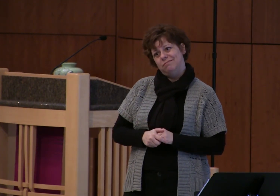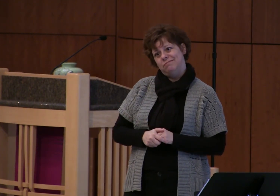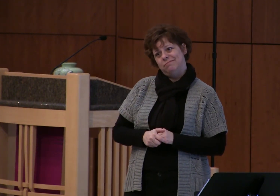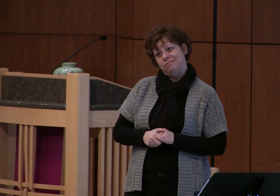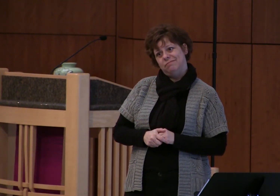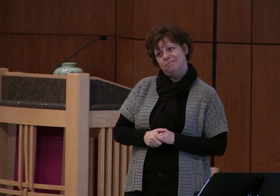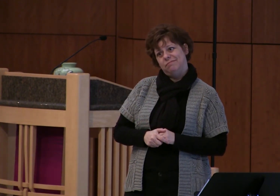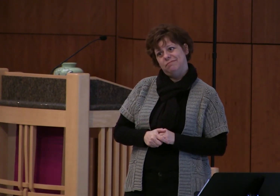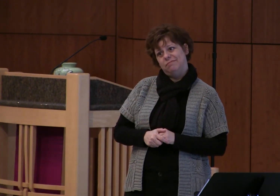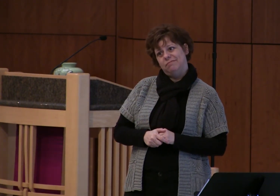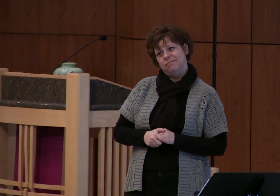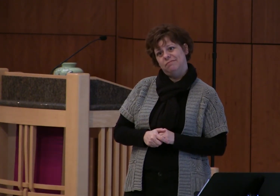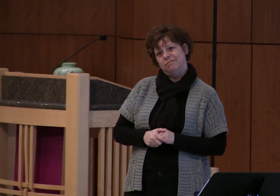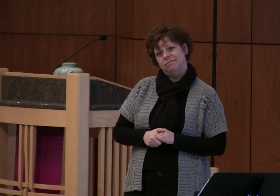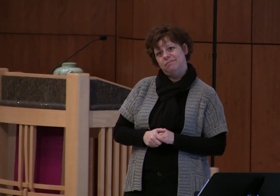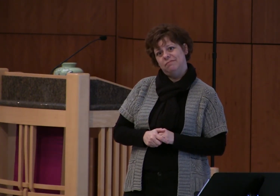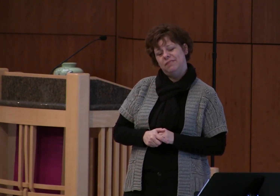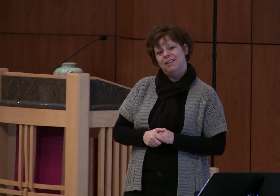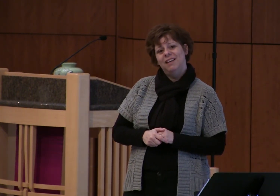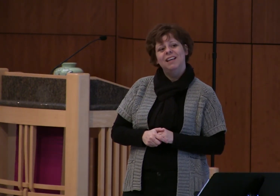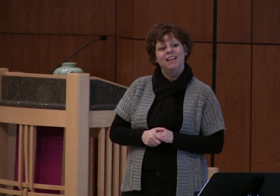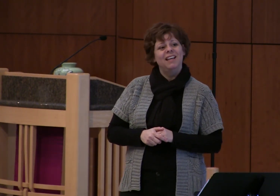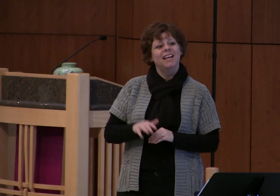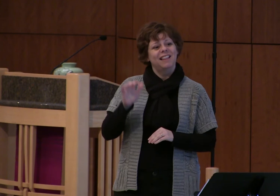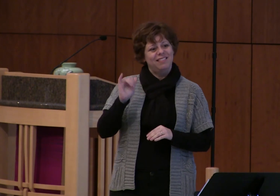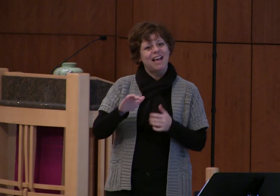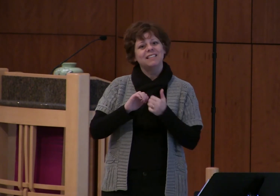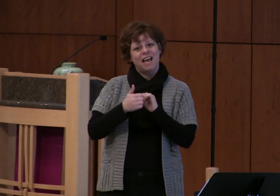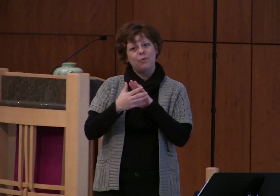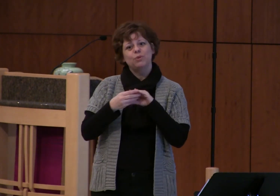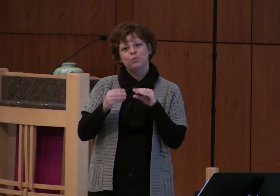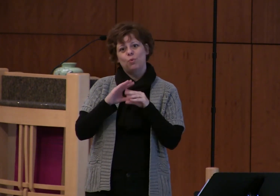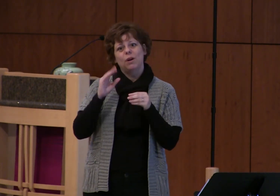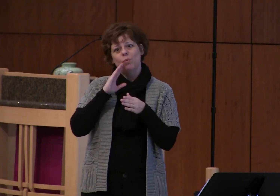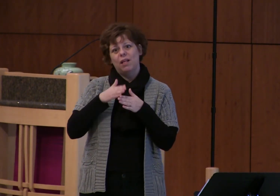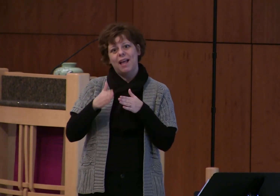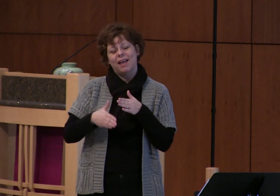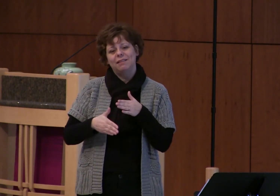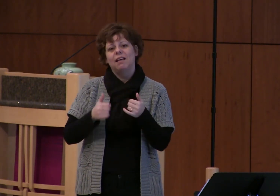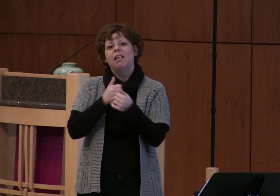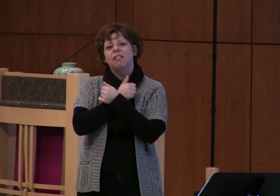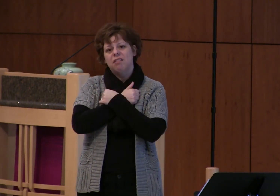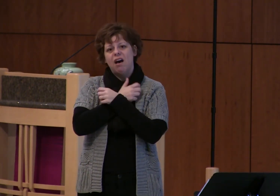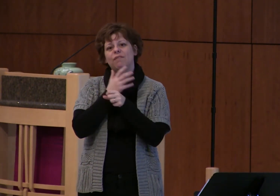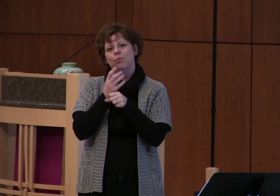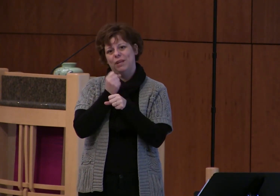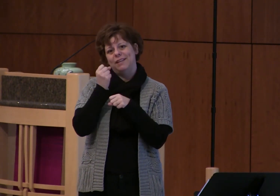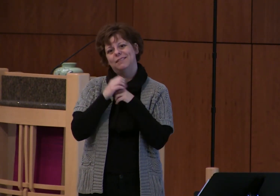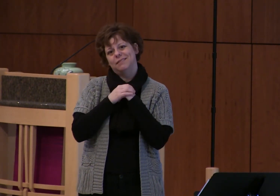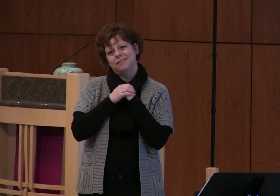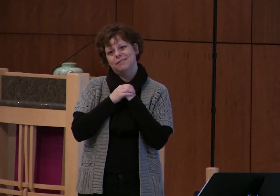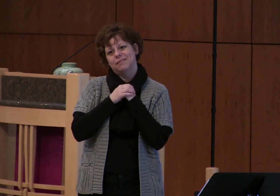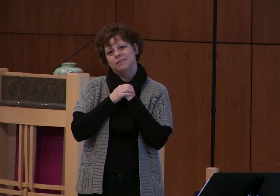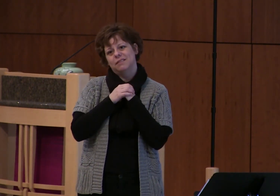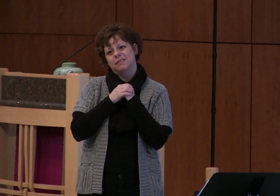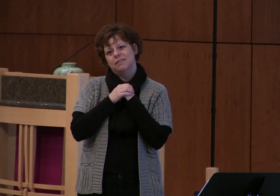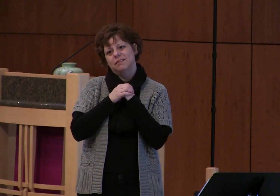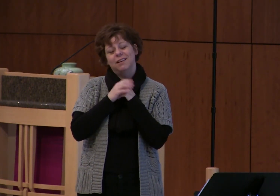and because that's the way the story is going to end love wins that's the end of the story